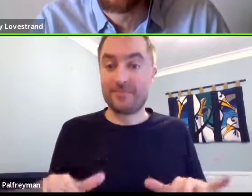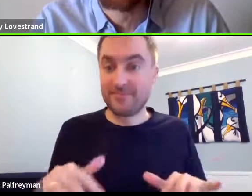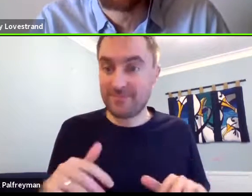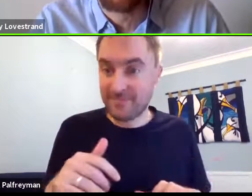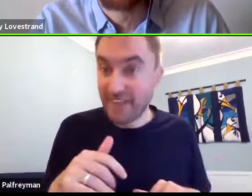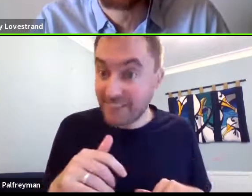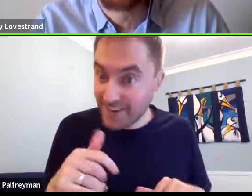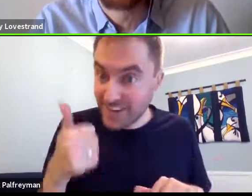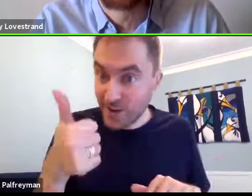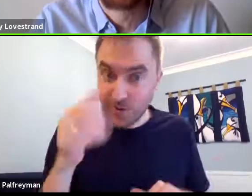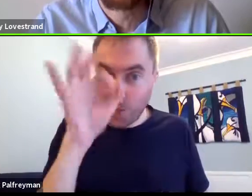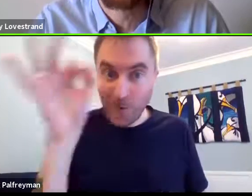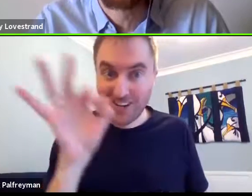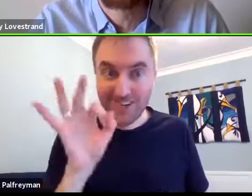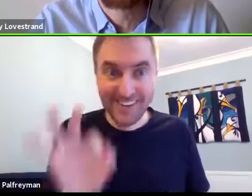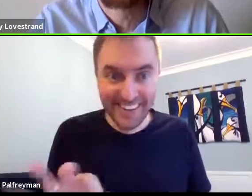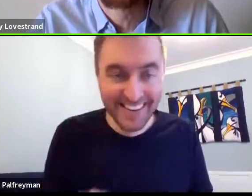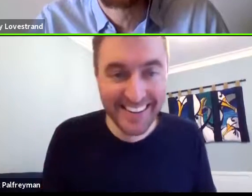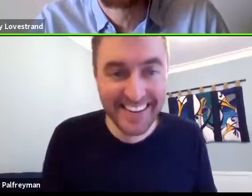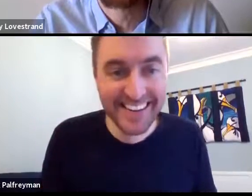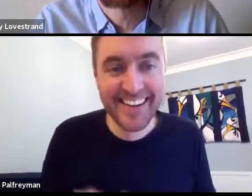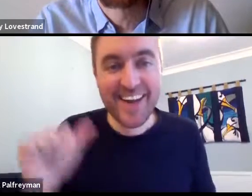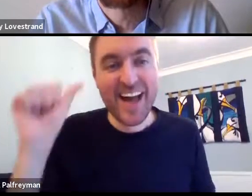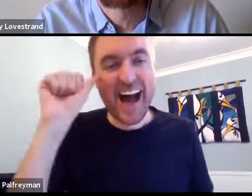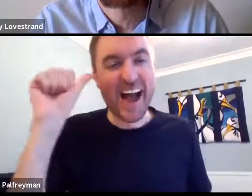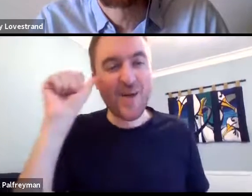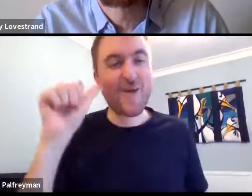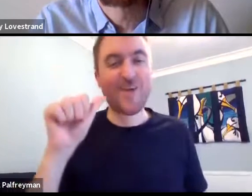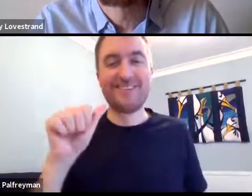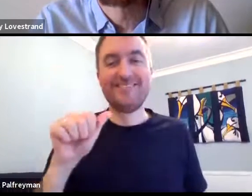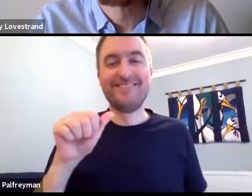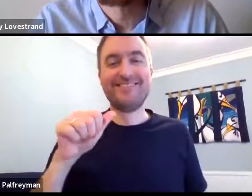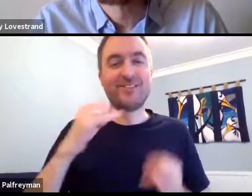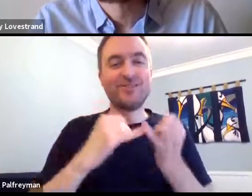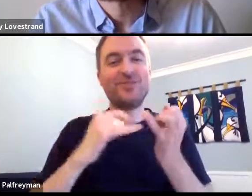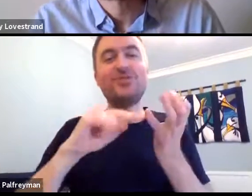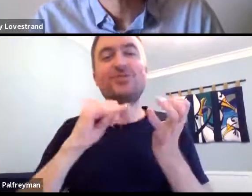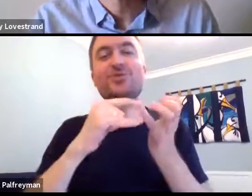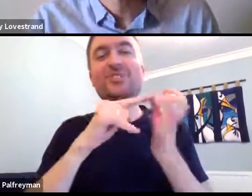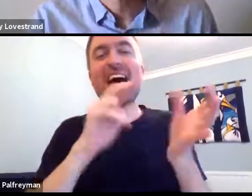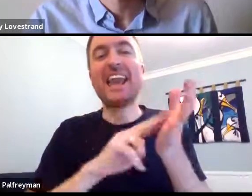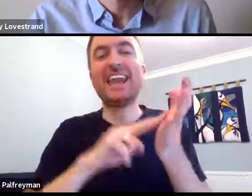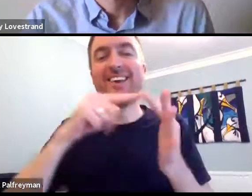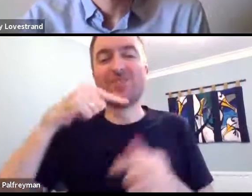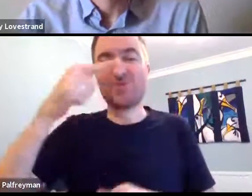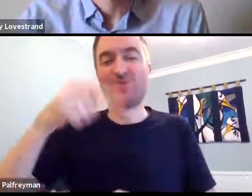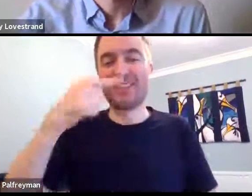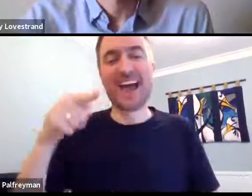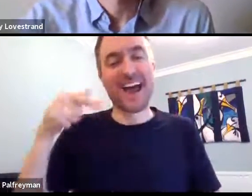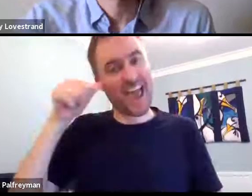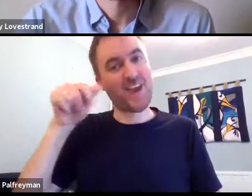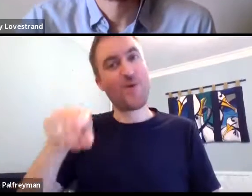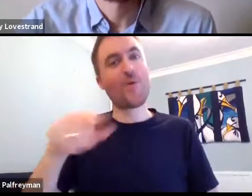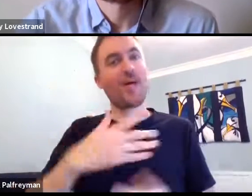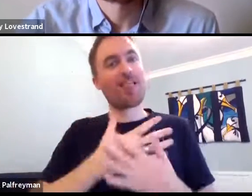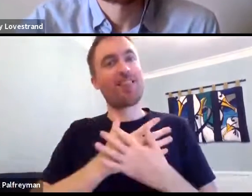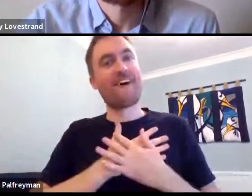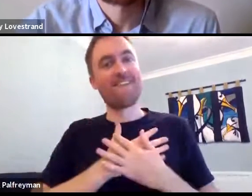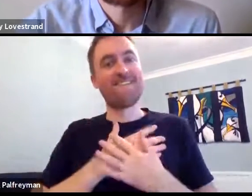simplifying grammatical structures? It's such a good question. It's I know Suzanne,